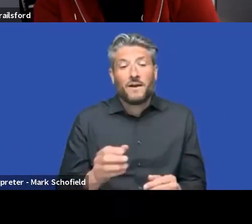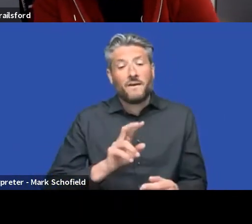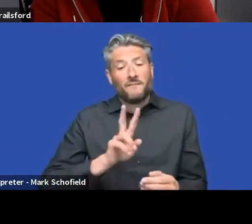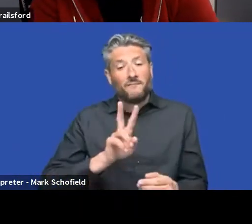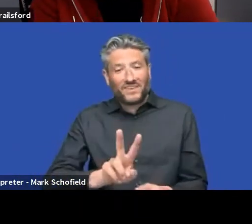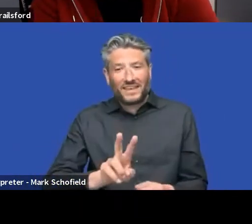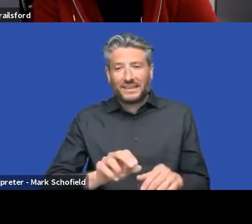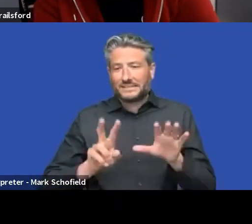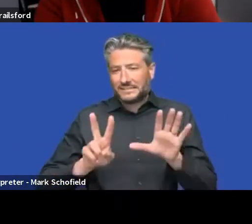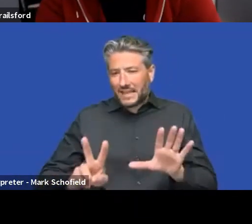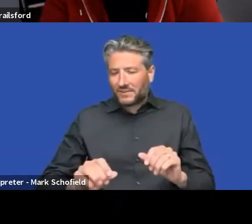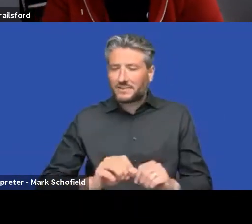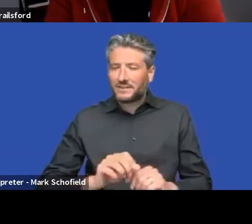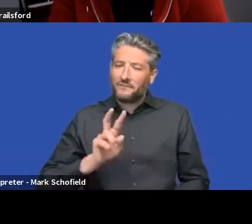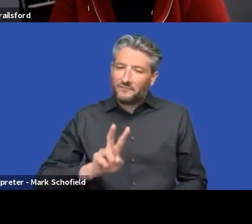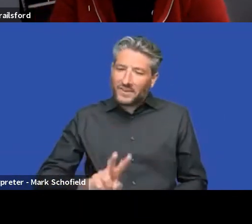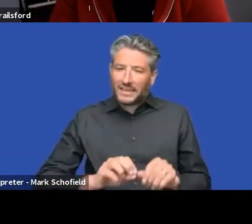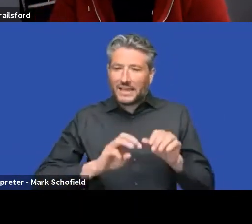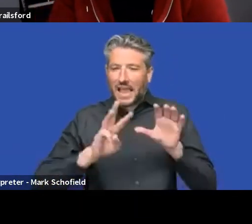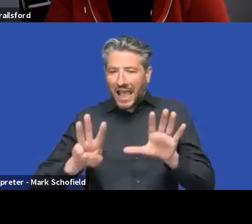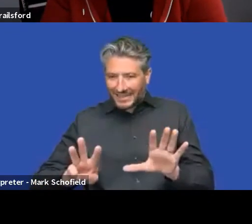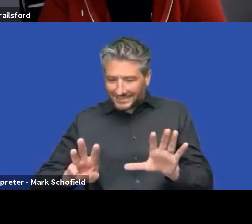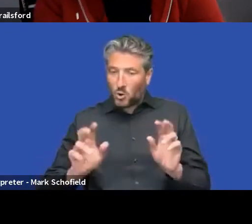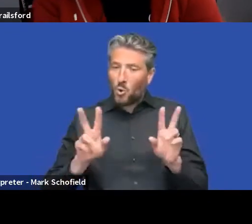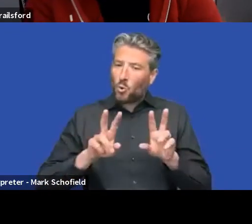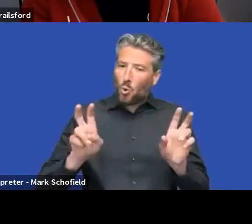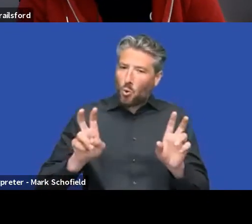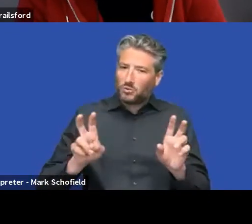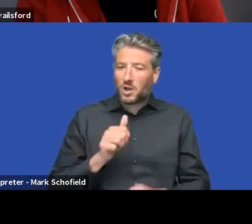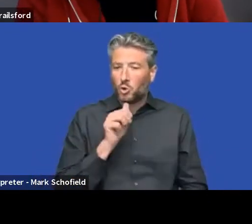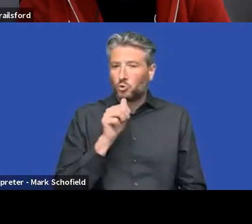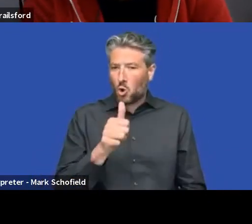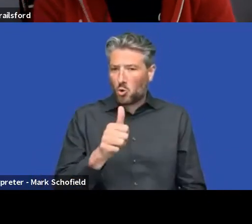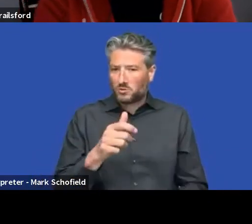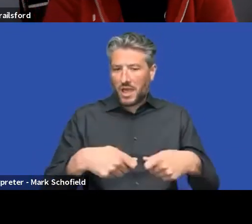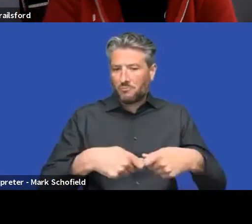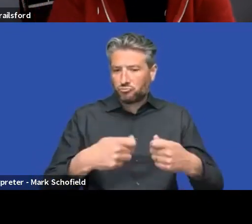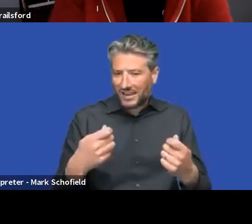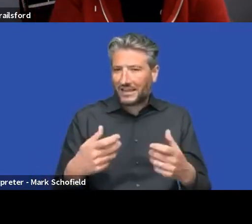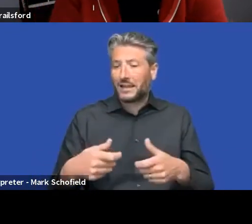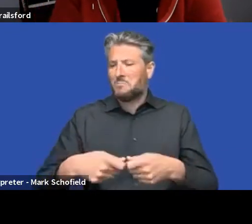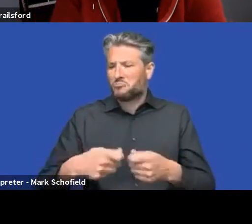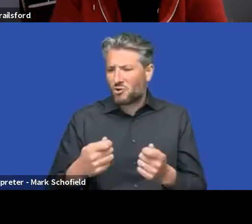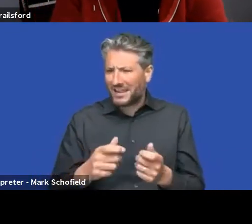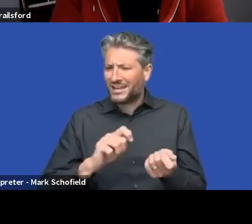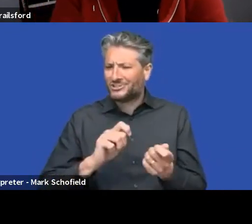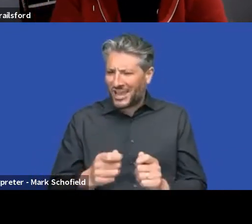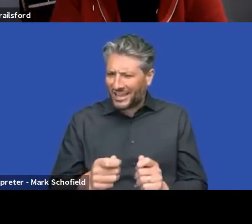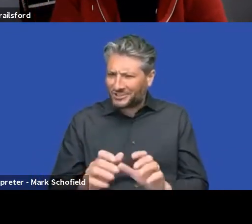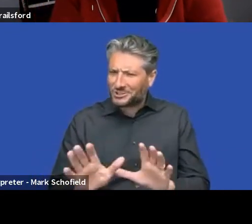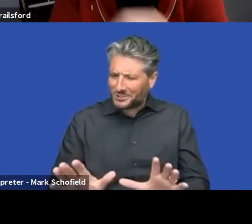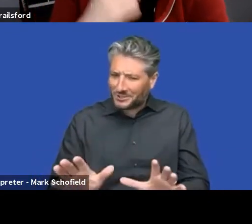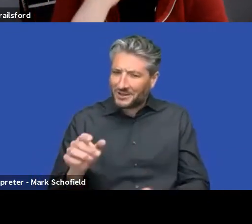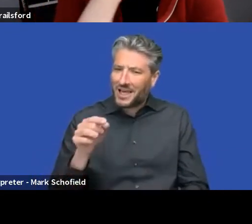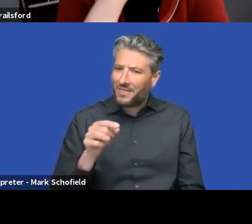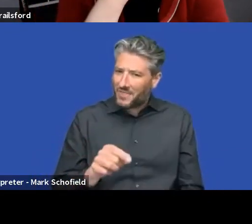which is non-breaking, breaking changes, which is usually around the CSS side of things. Which,